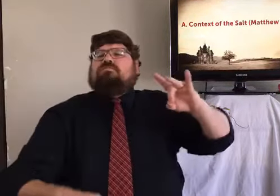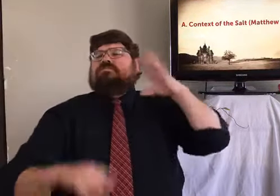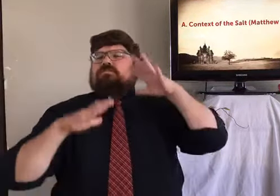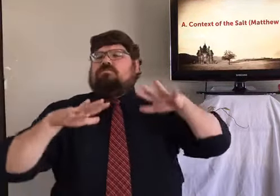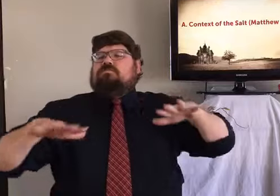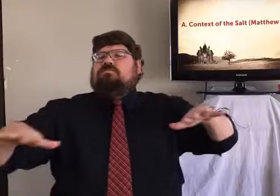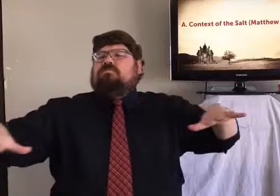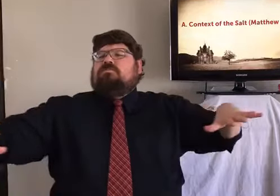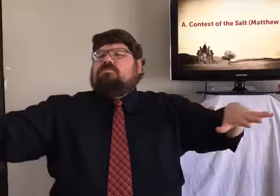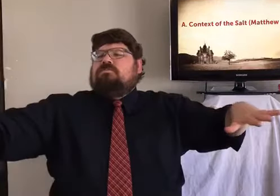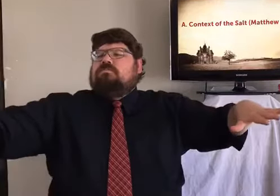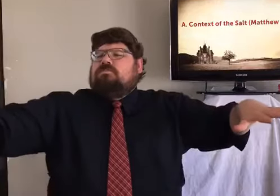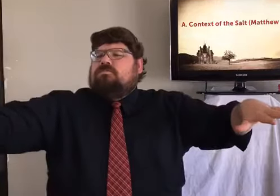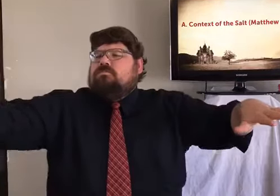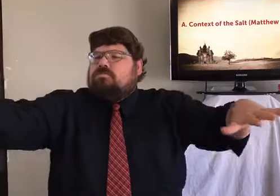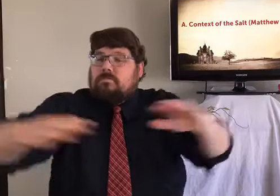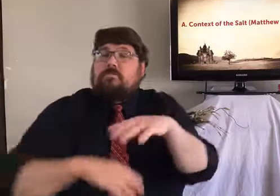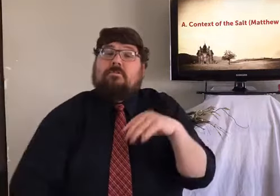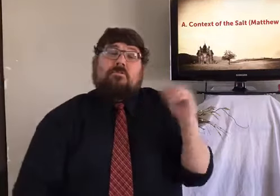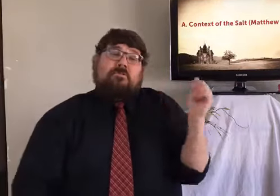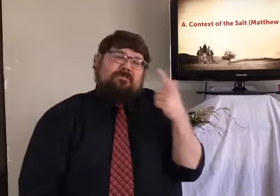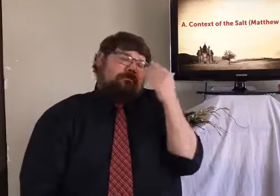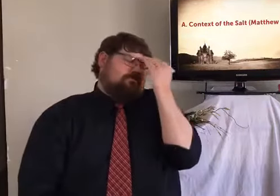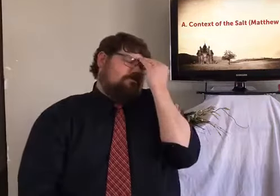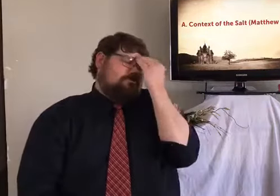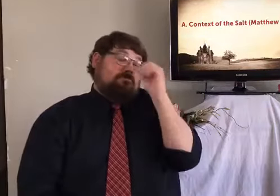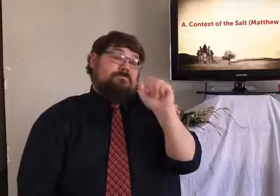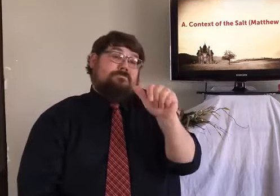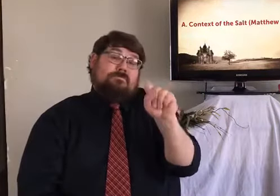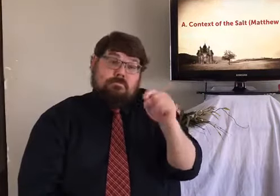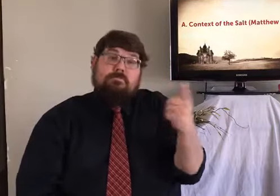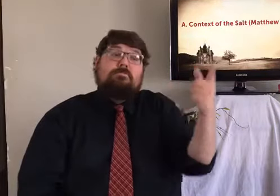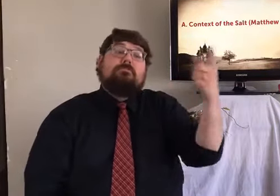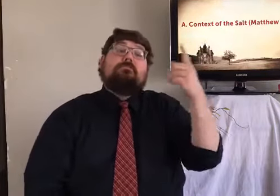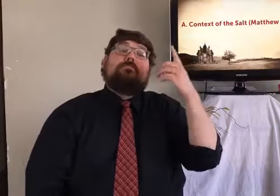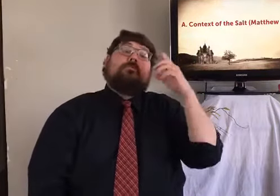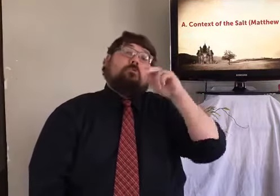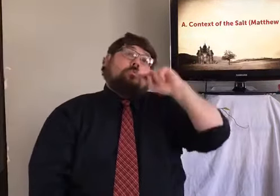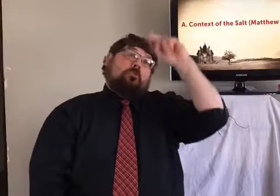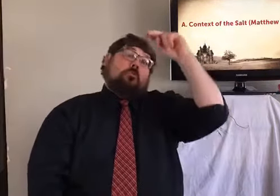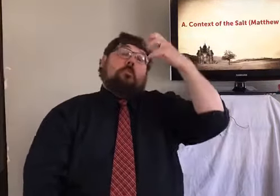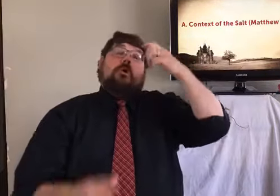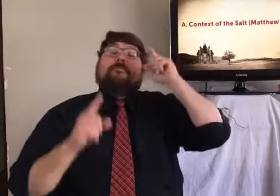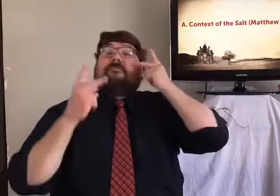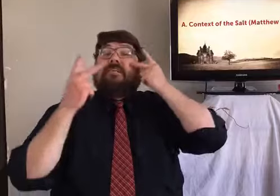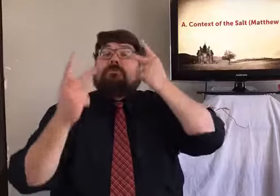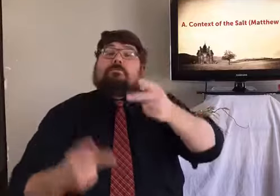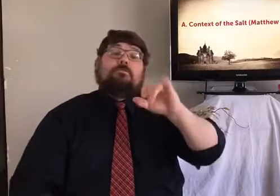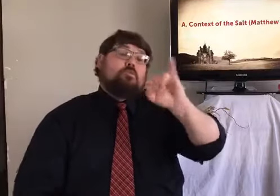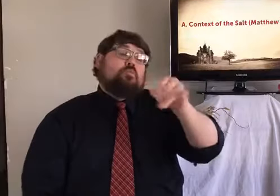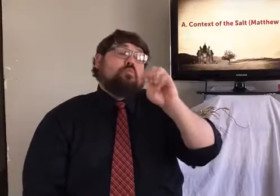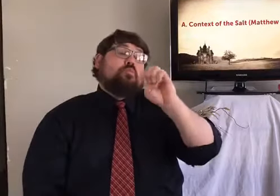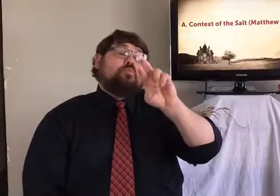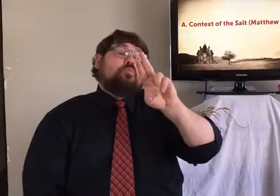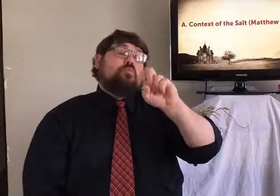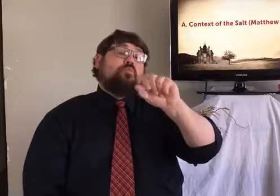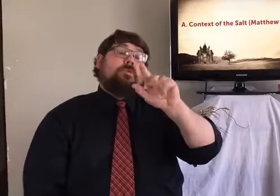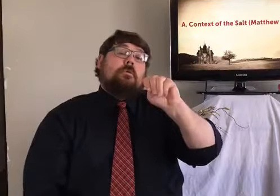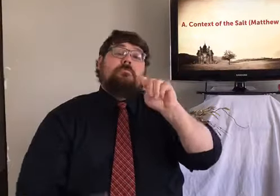the Dead Sea. And everyone is familiar with the salt from the Dead Sea. If